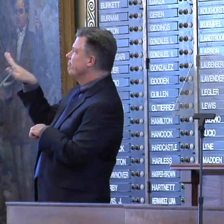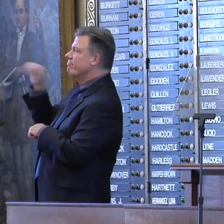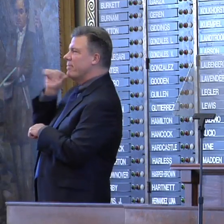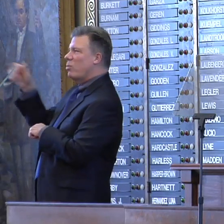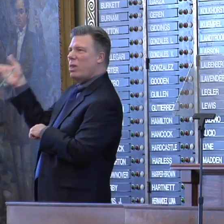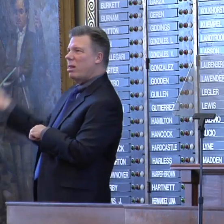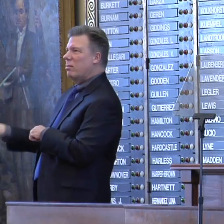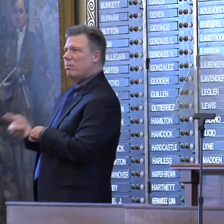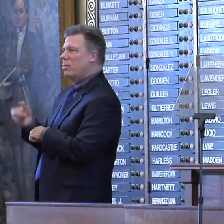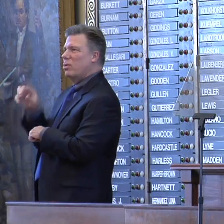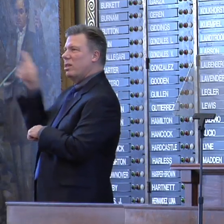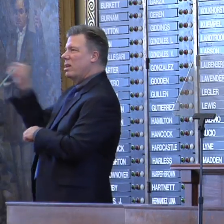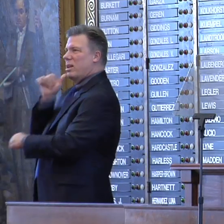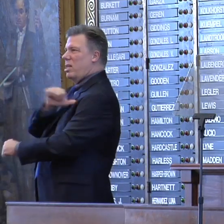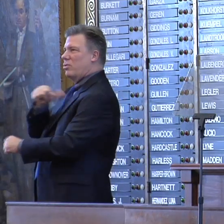authorized.